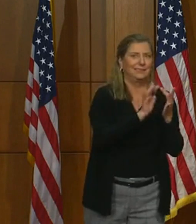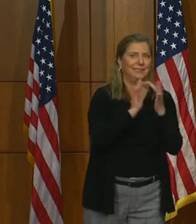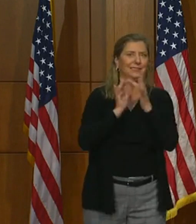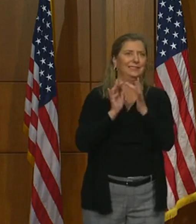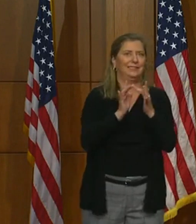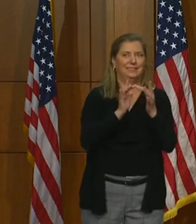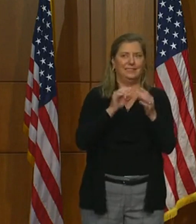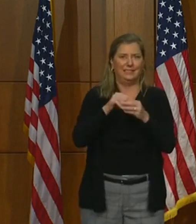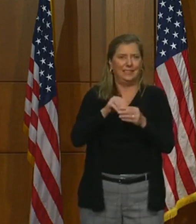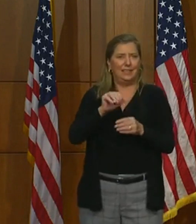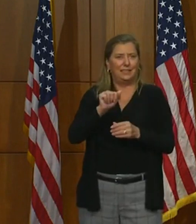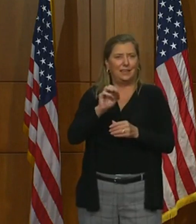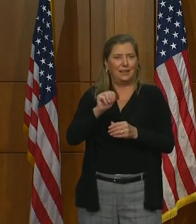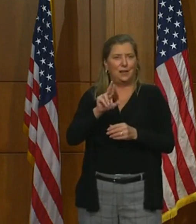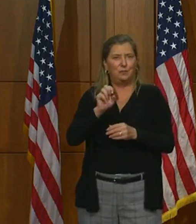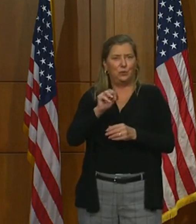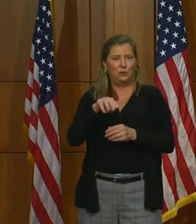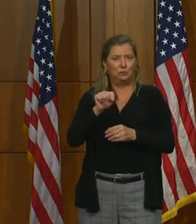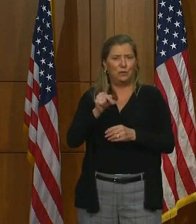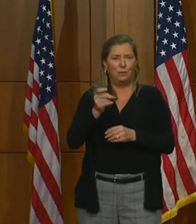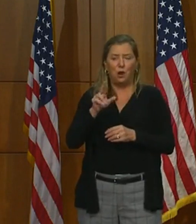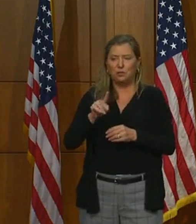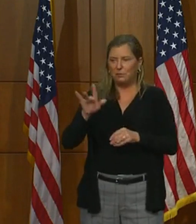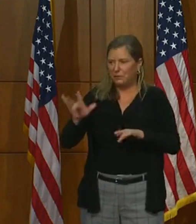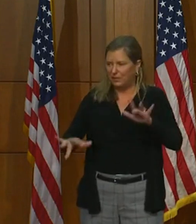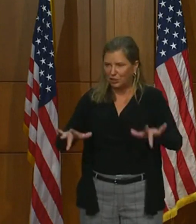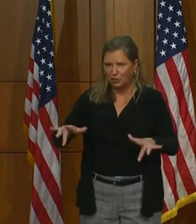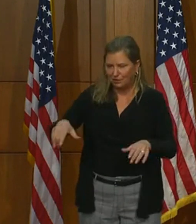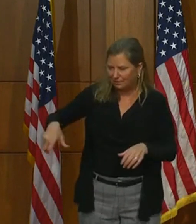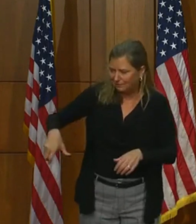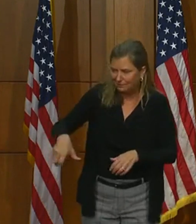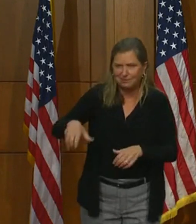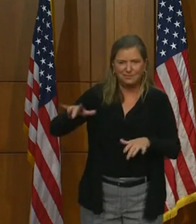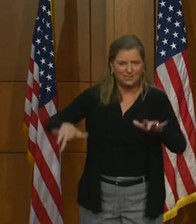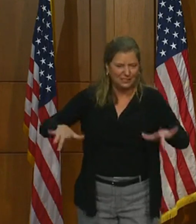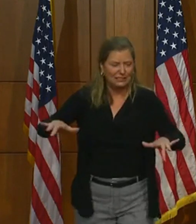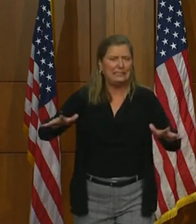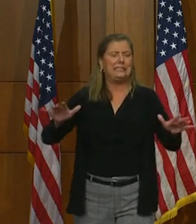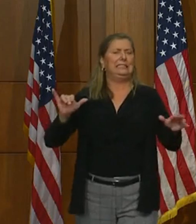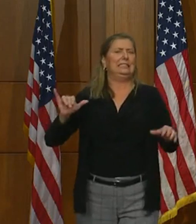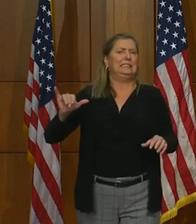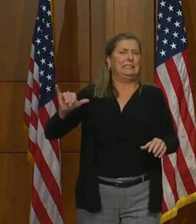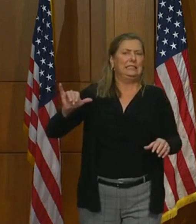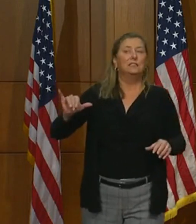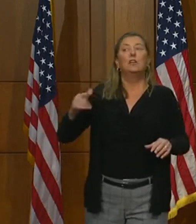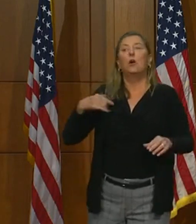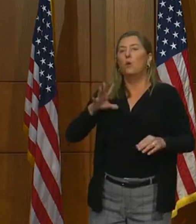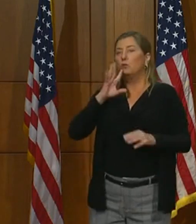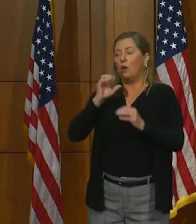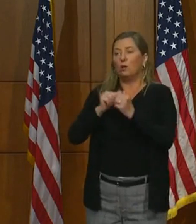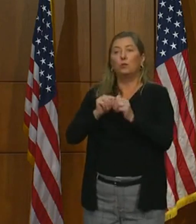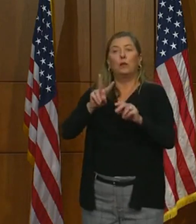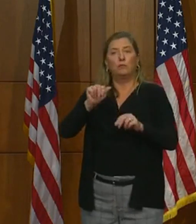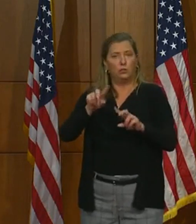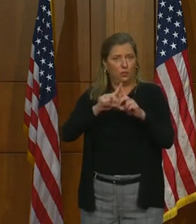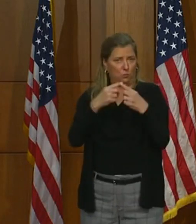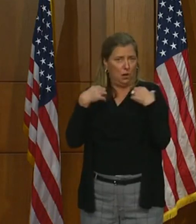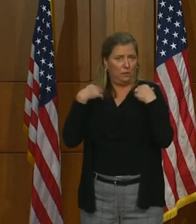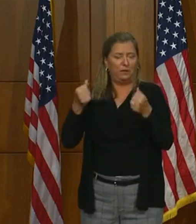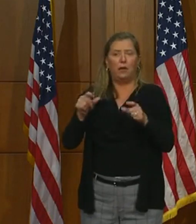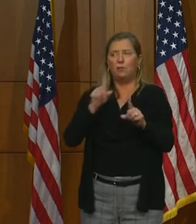amusement parks, people touching different things. And so we have had discussions with our Virginia Department of Health, with our